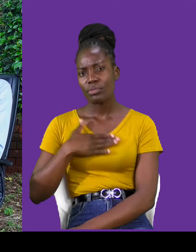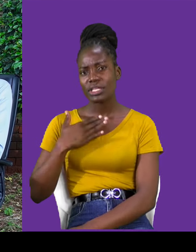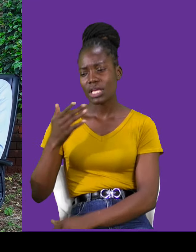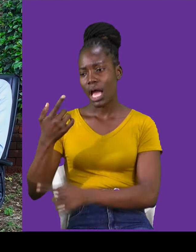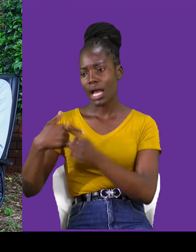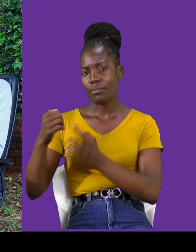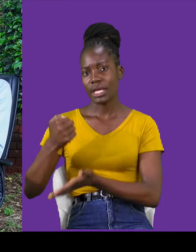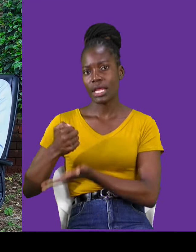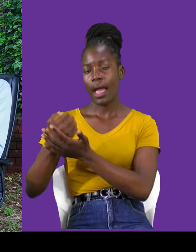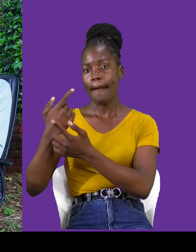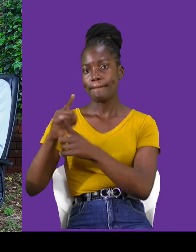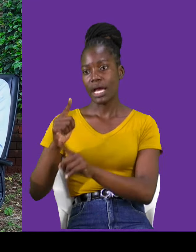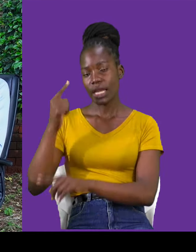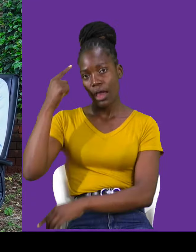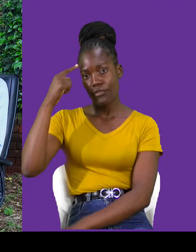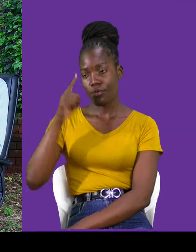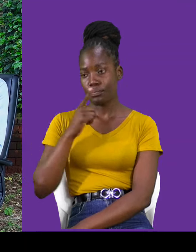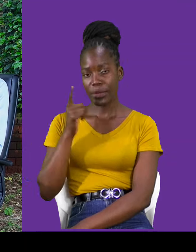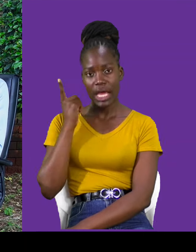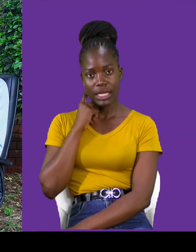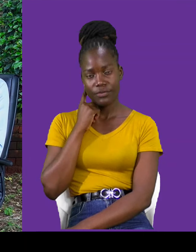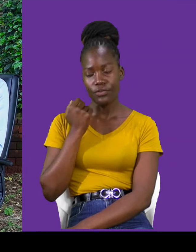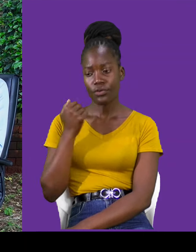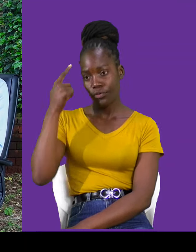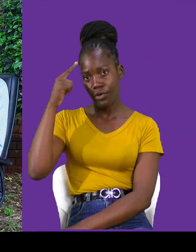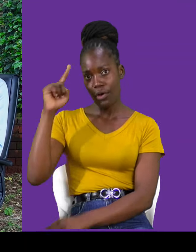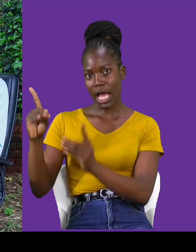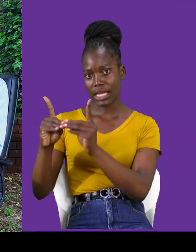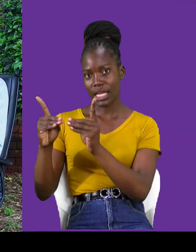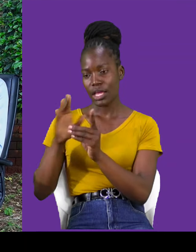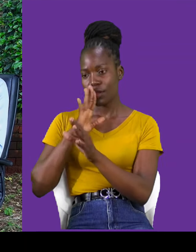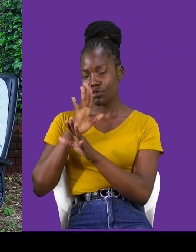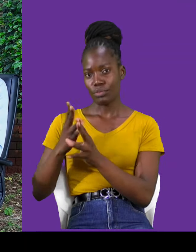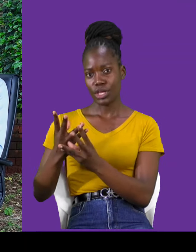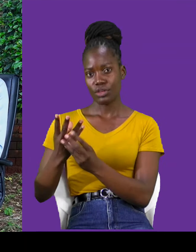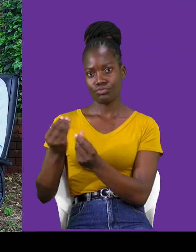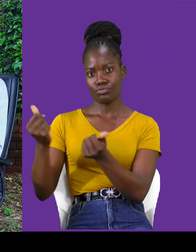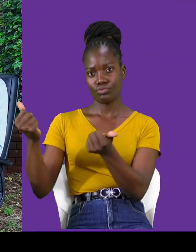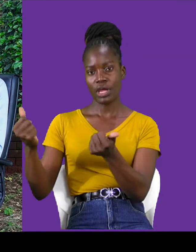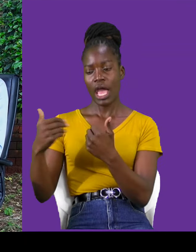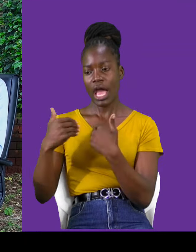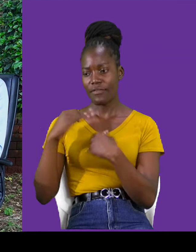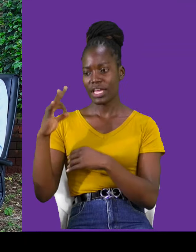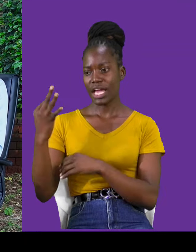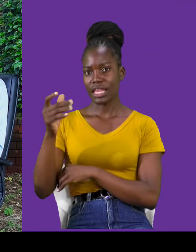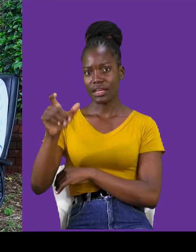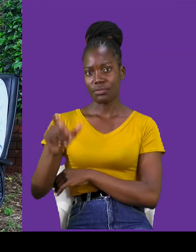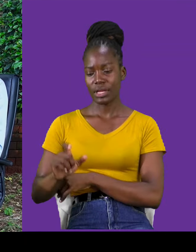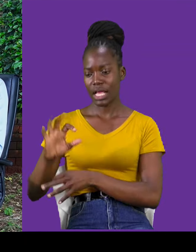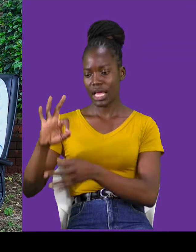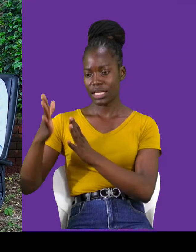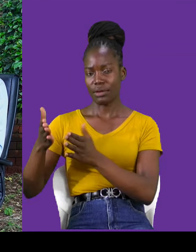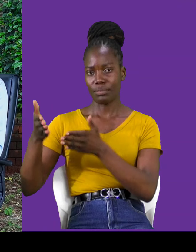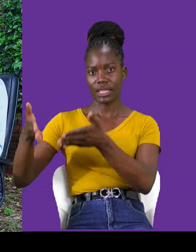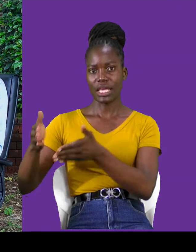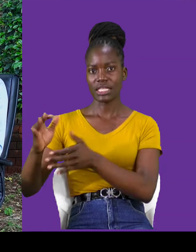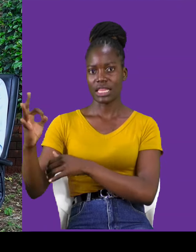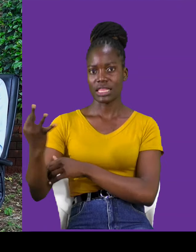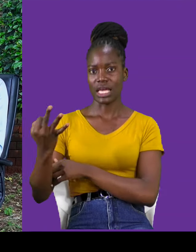a date to be seamless, having a third wheel, having an interpreter there as a third wheel, that will be